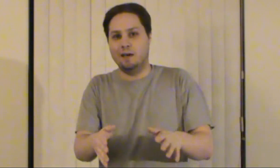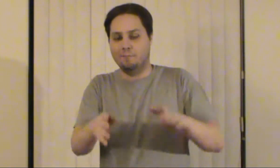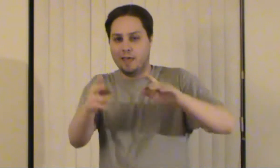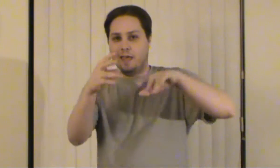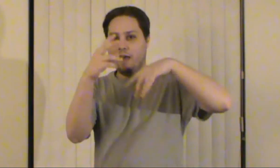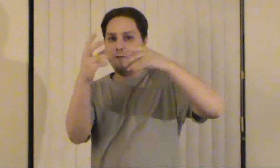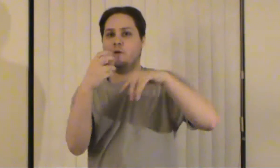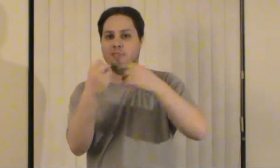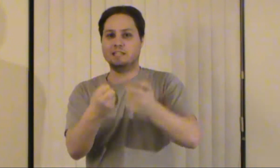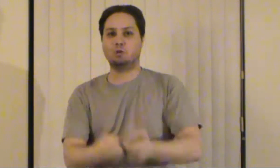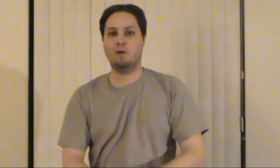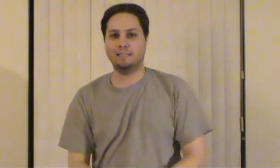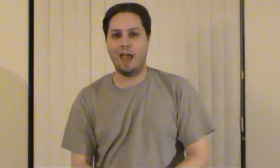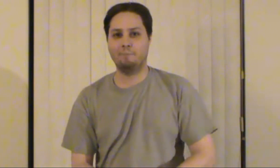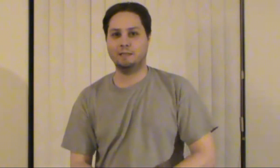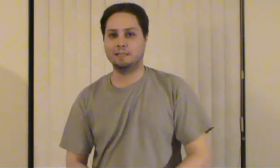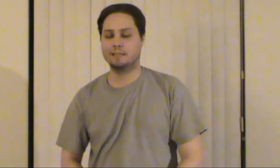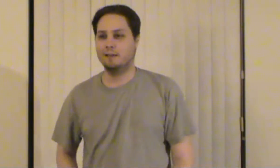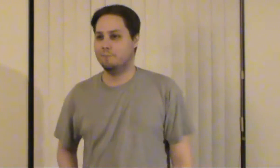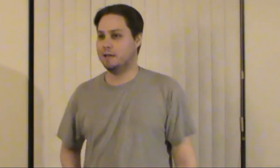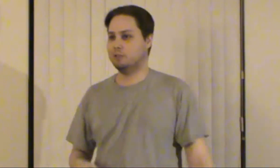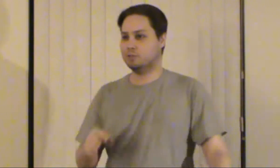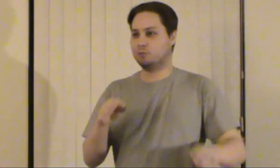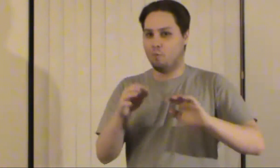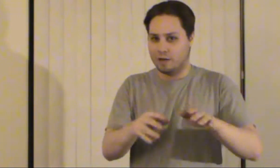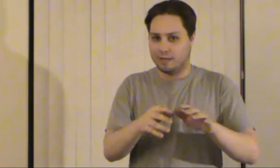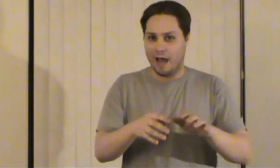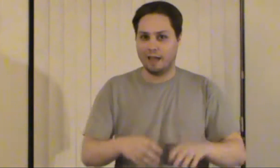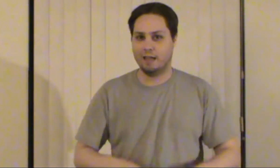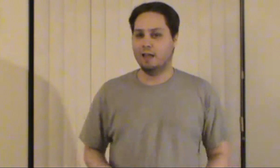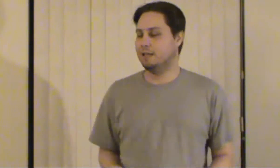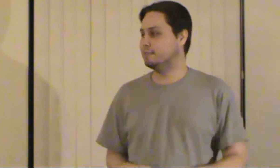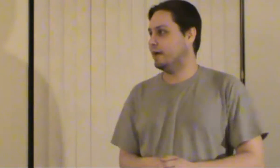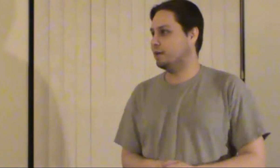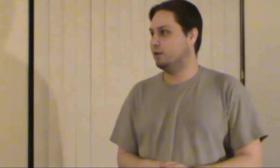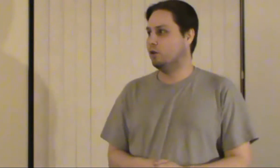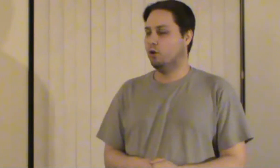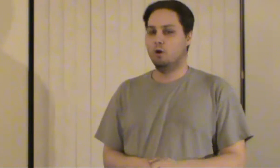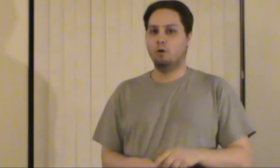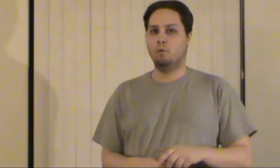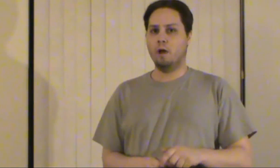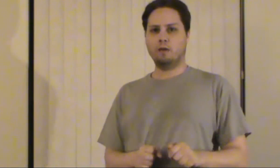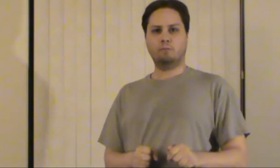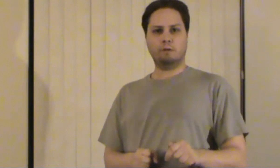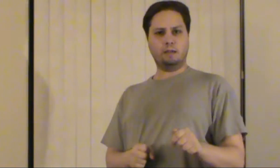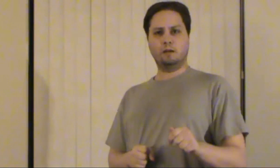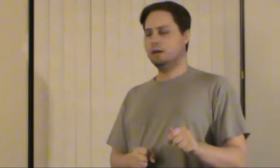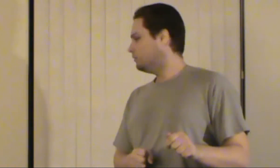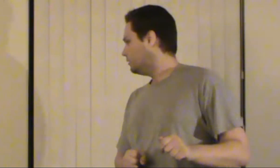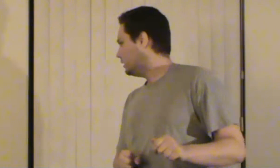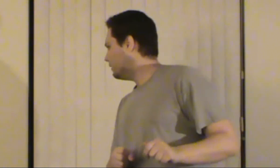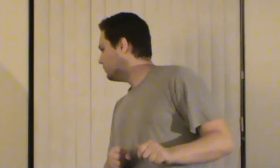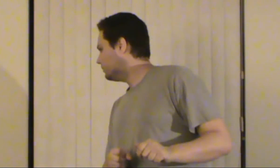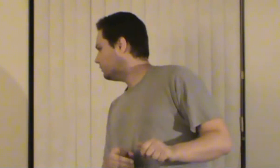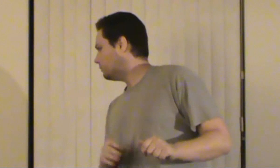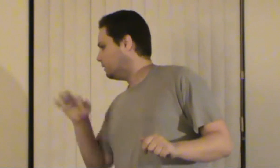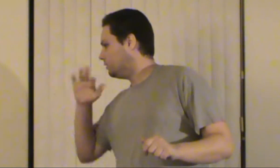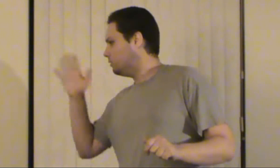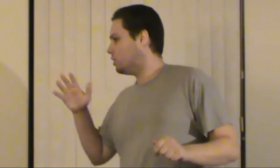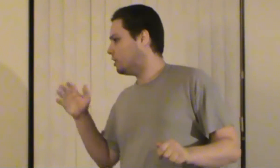them when this twist happens because there's this one guy he's like wait wait huh and then they're